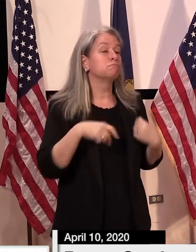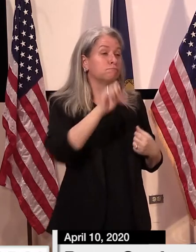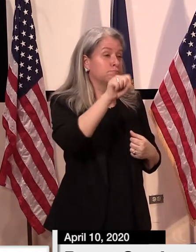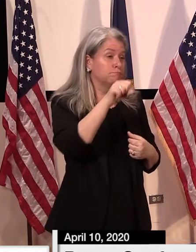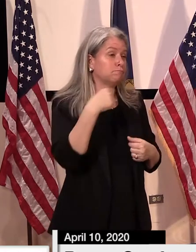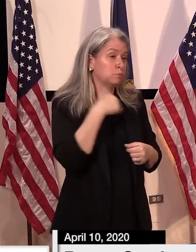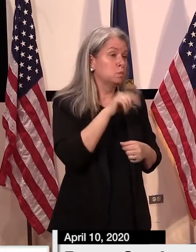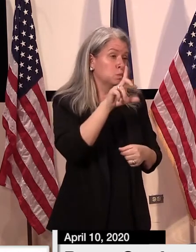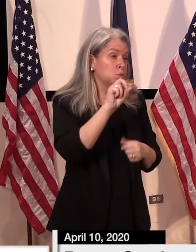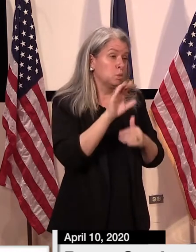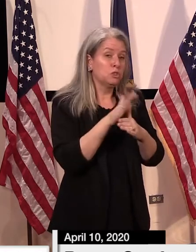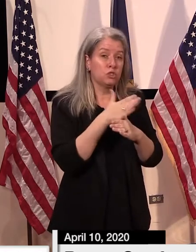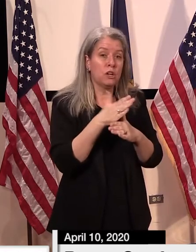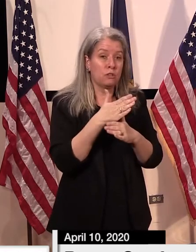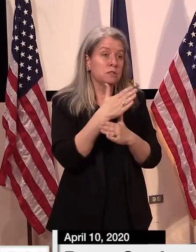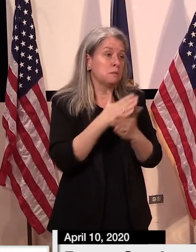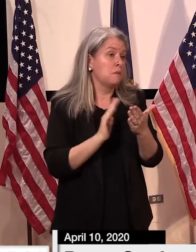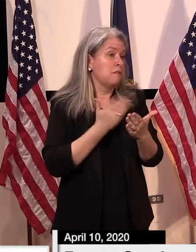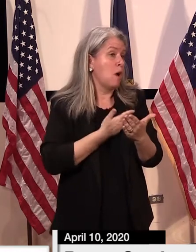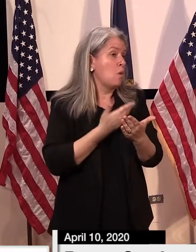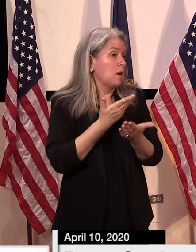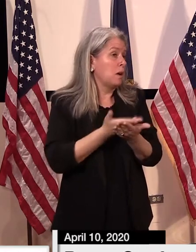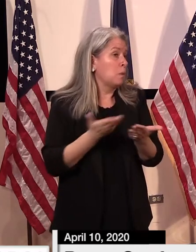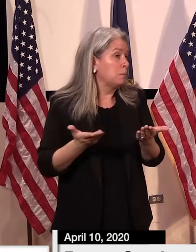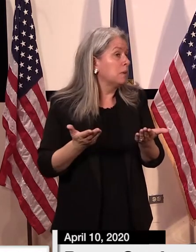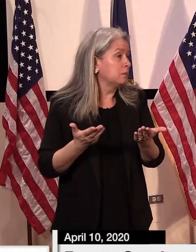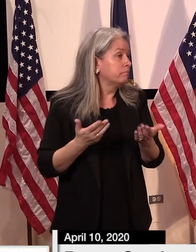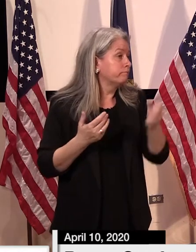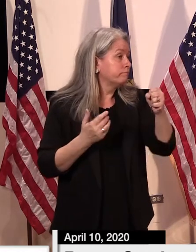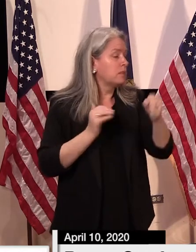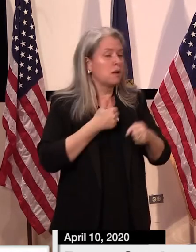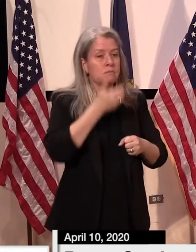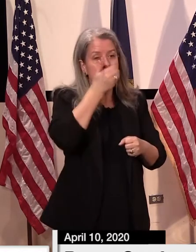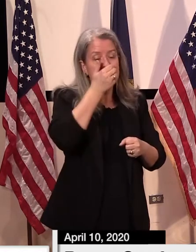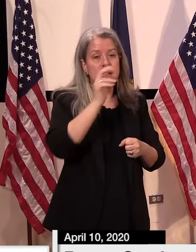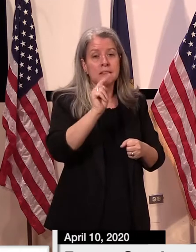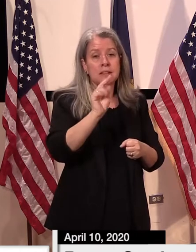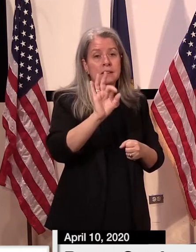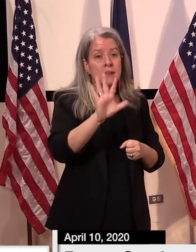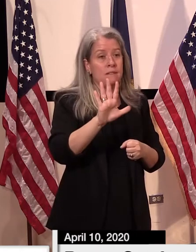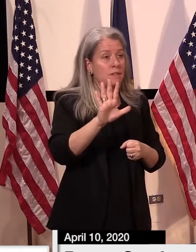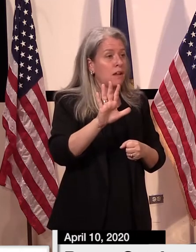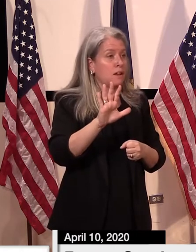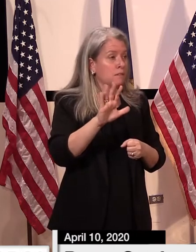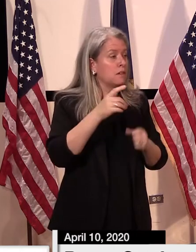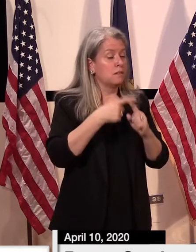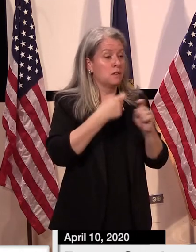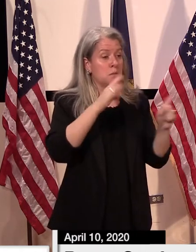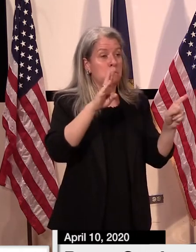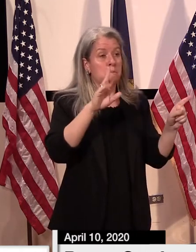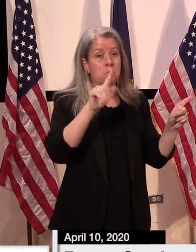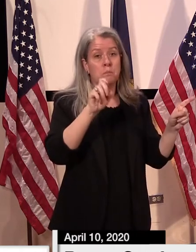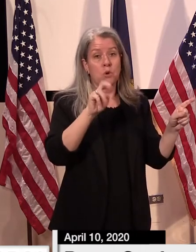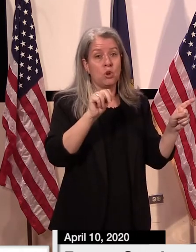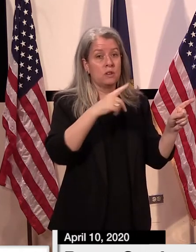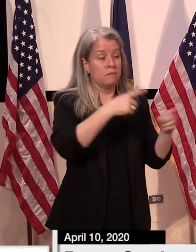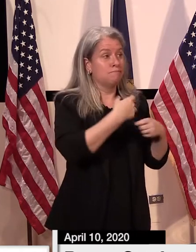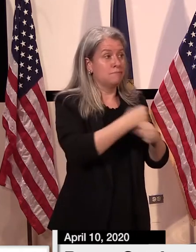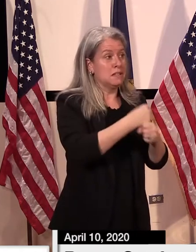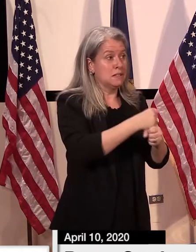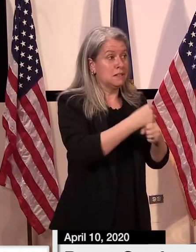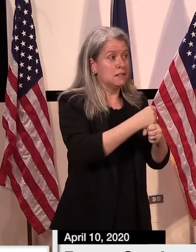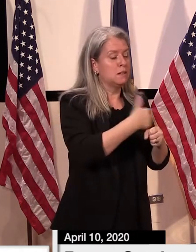sharing some of the PPE, some of the N95 masks, for instance, from Burton were directed